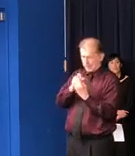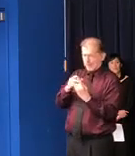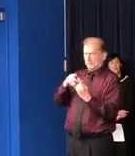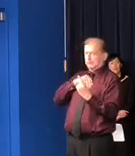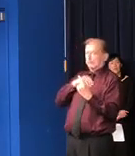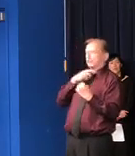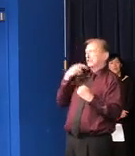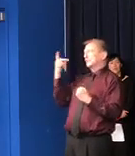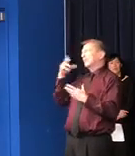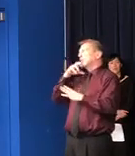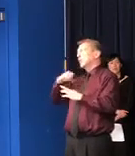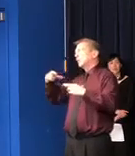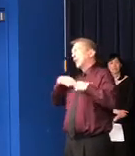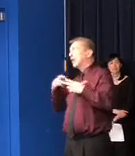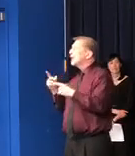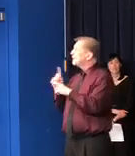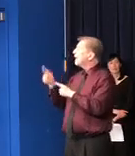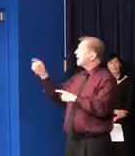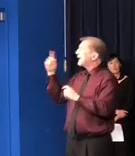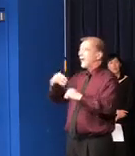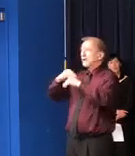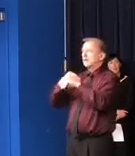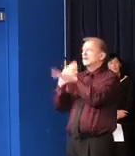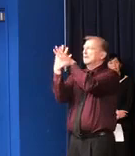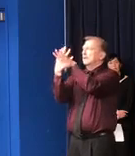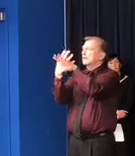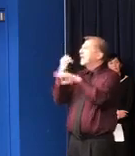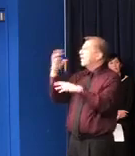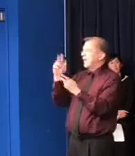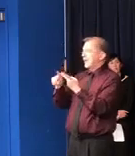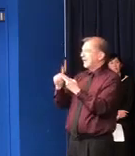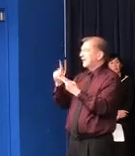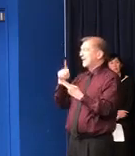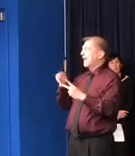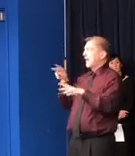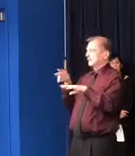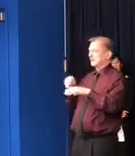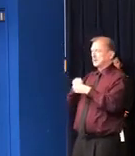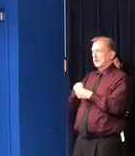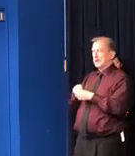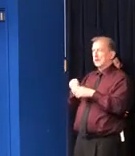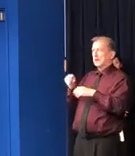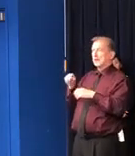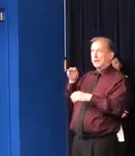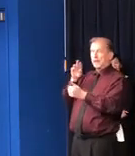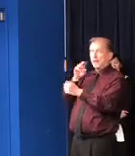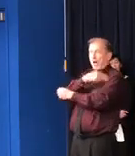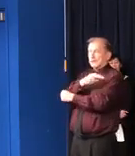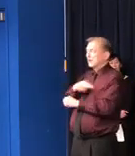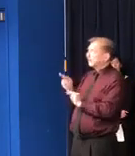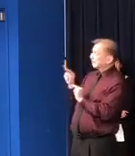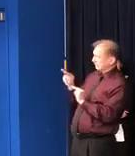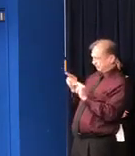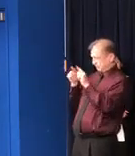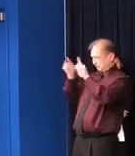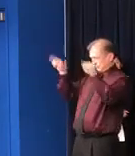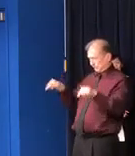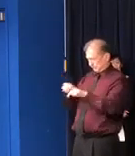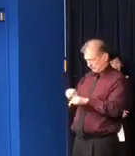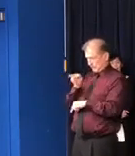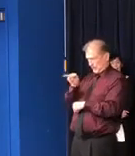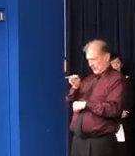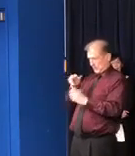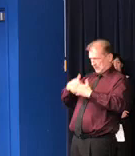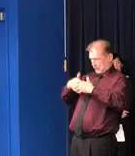who could monitor the ICU beds remotely, the telemetry. There are people who will be helping with planning and organizing. So from